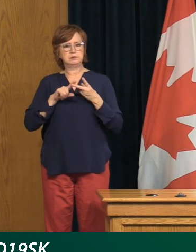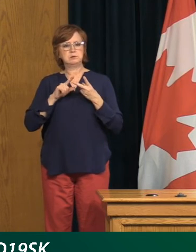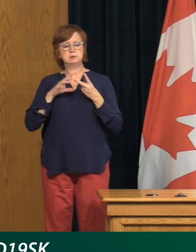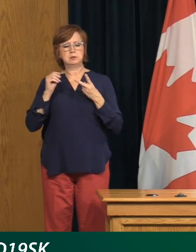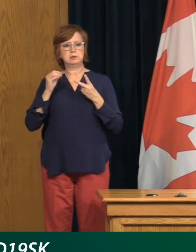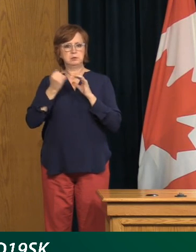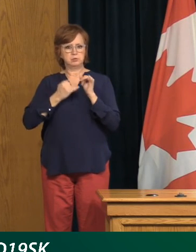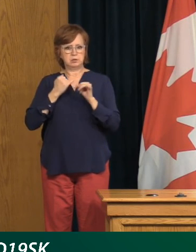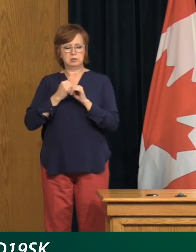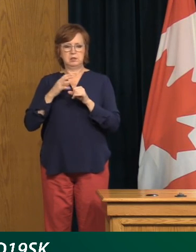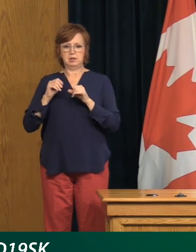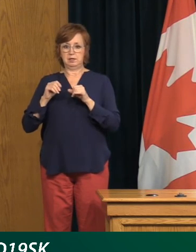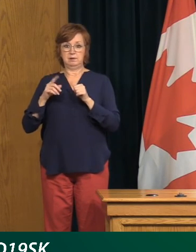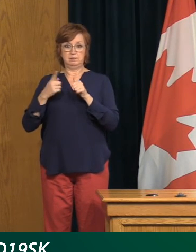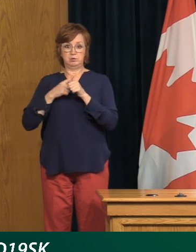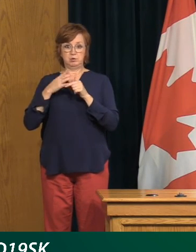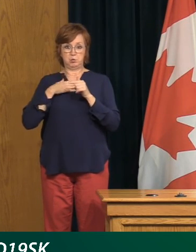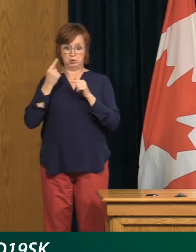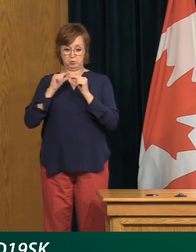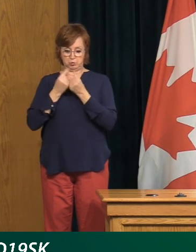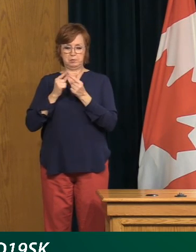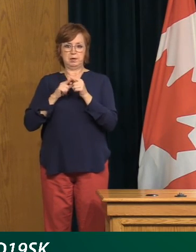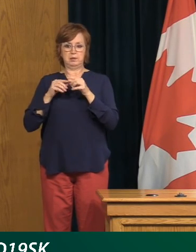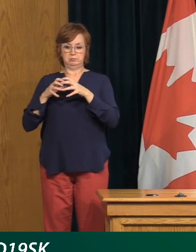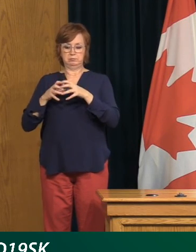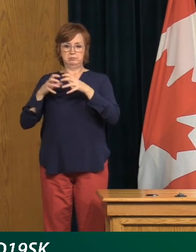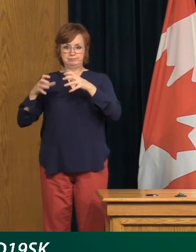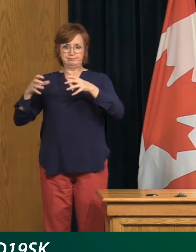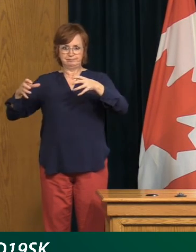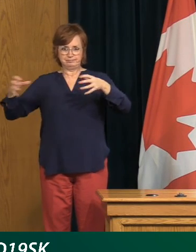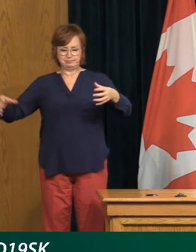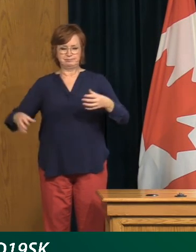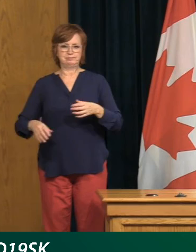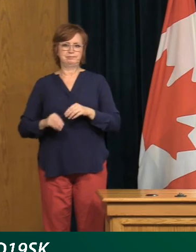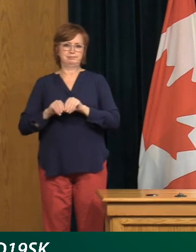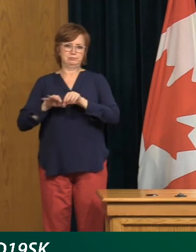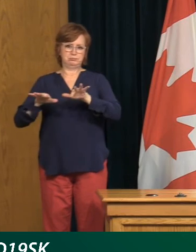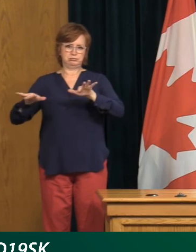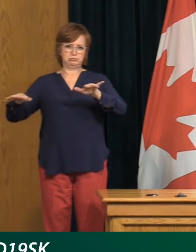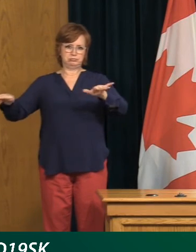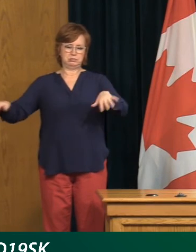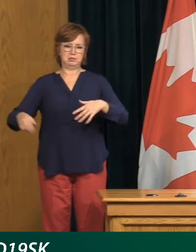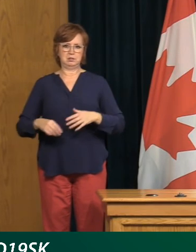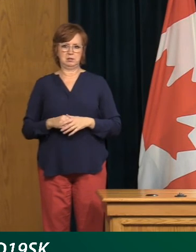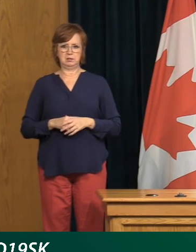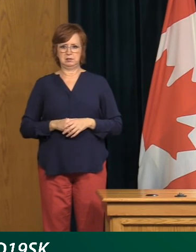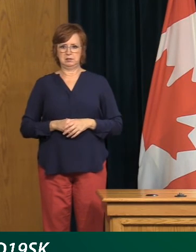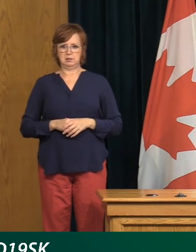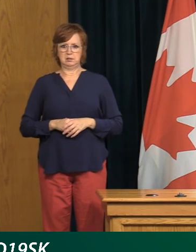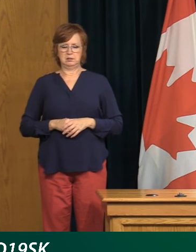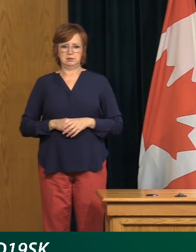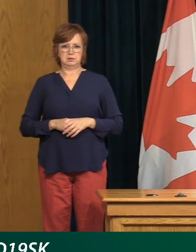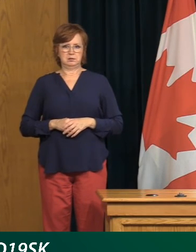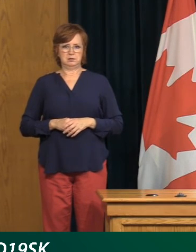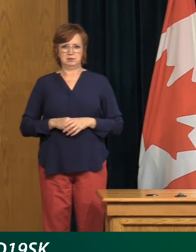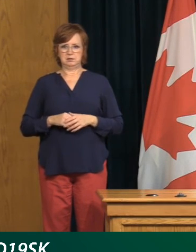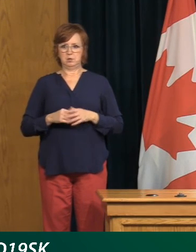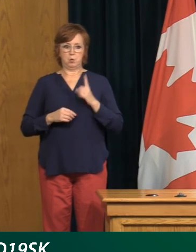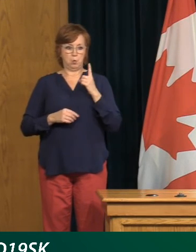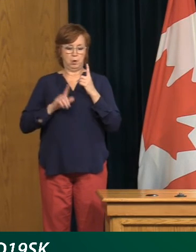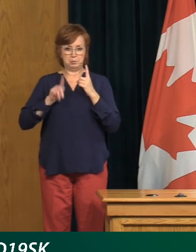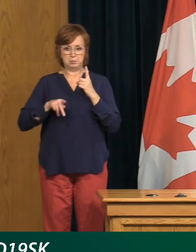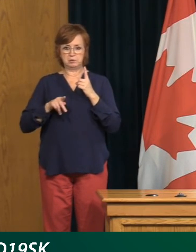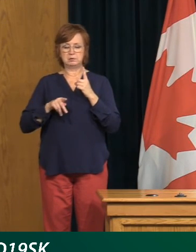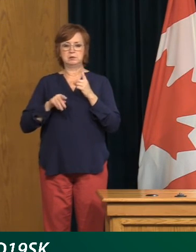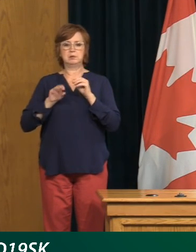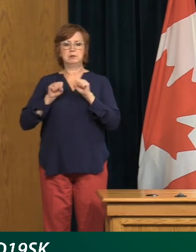exposures in household and work settings. So it's all of these small transmission events that all add up. Now, on a